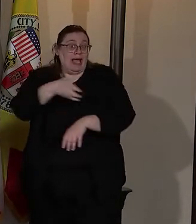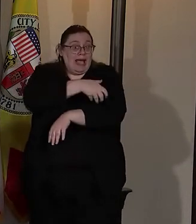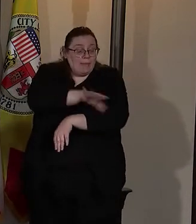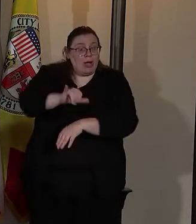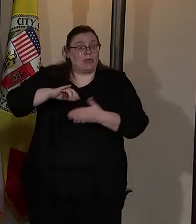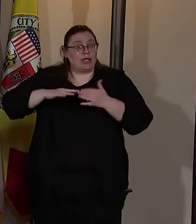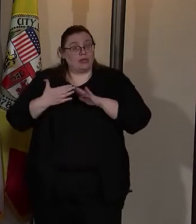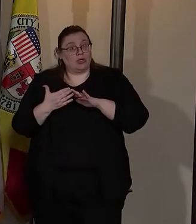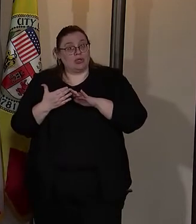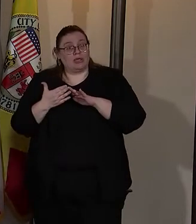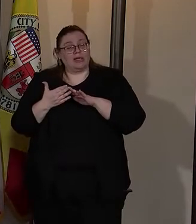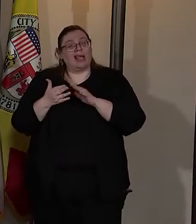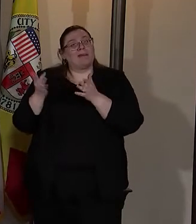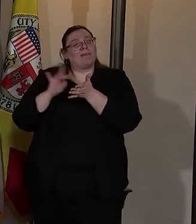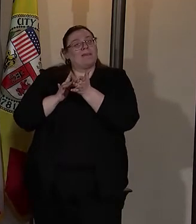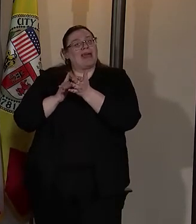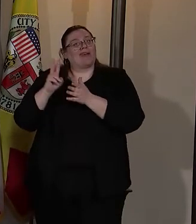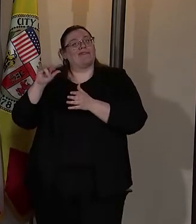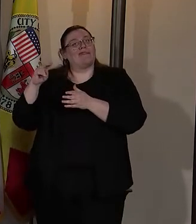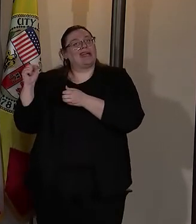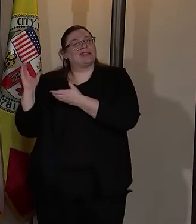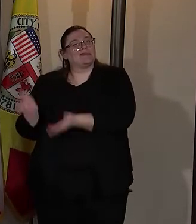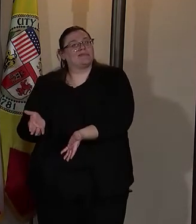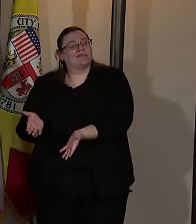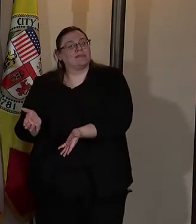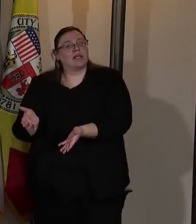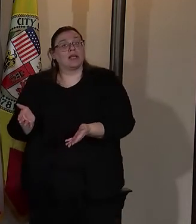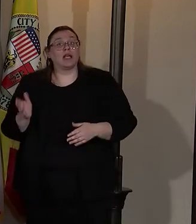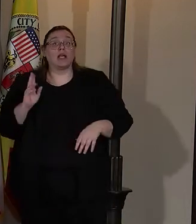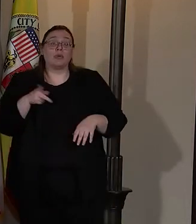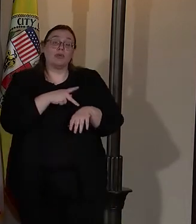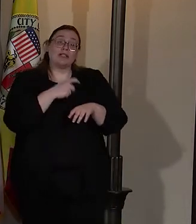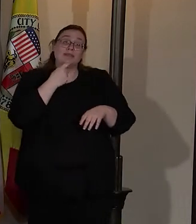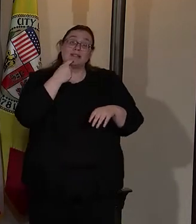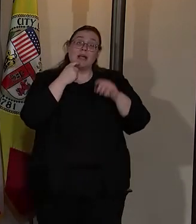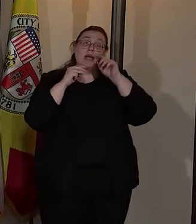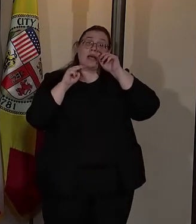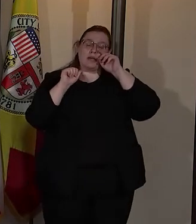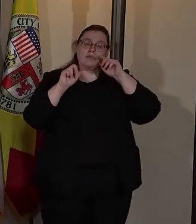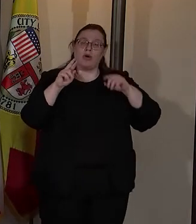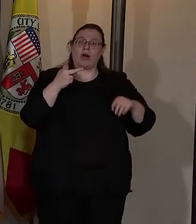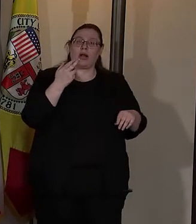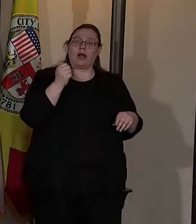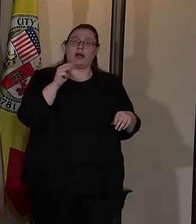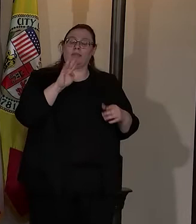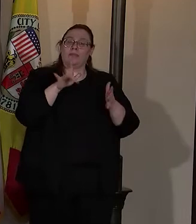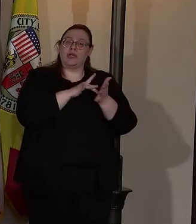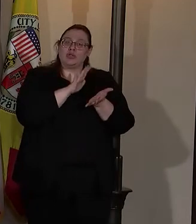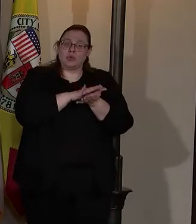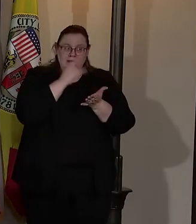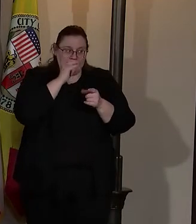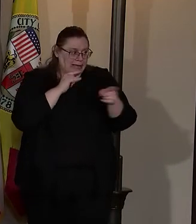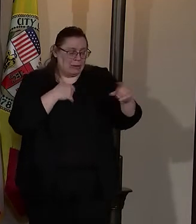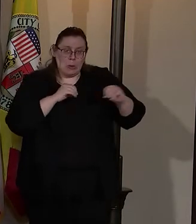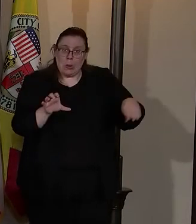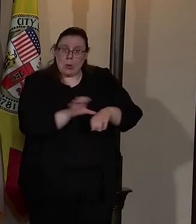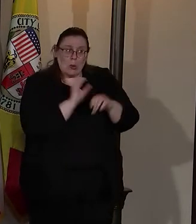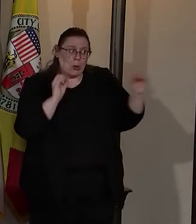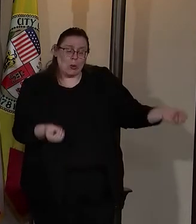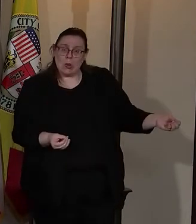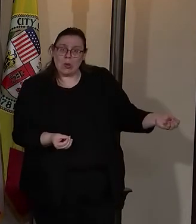community to bring medical vans. When the principal said that Markham Middle School, Markham Middle School kids didn't have computers,